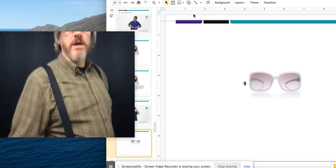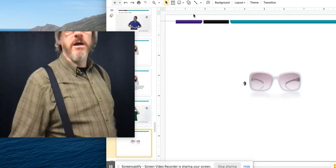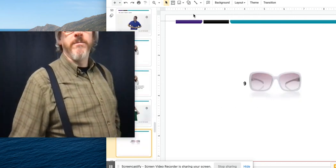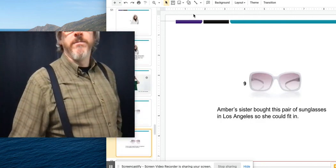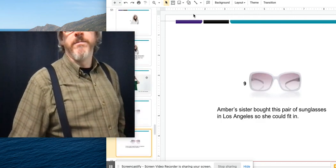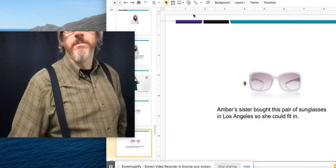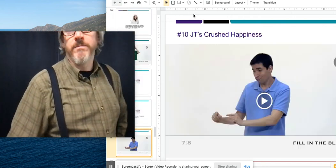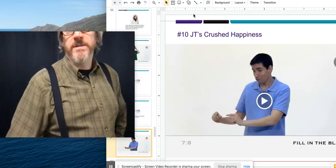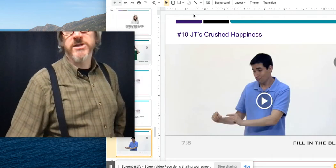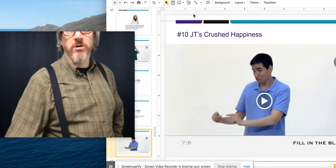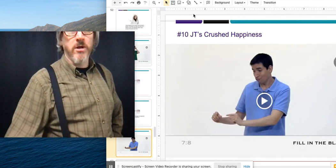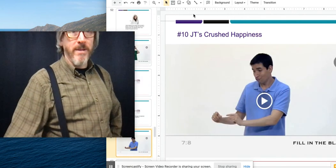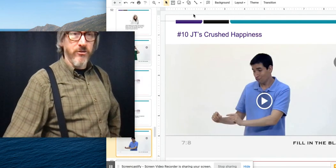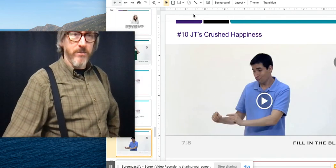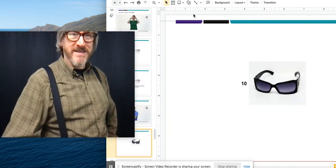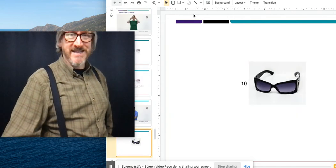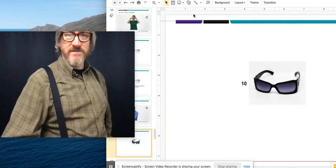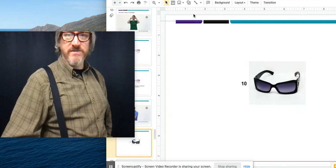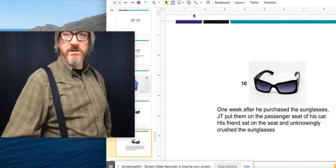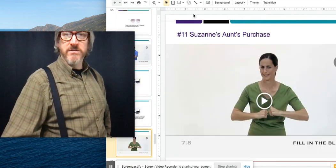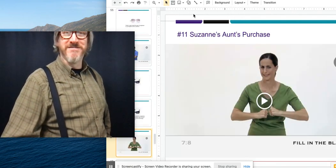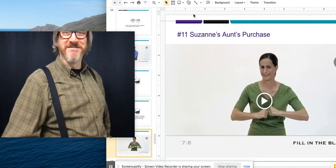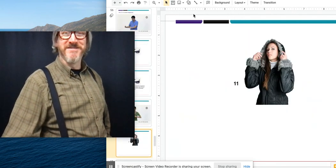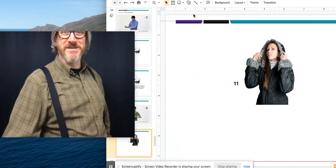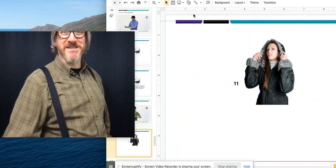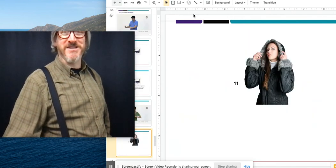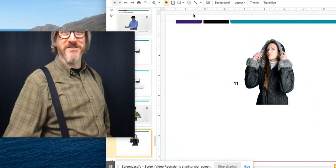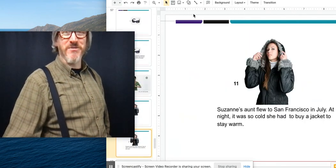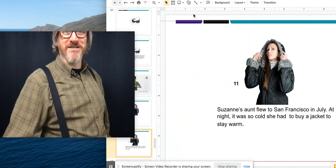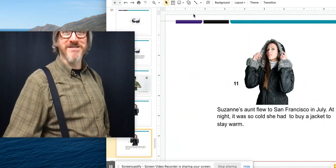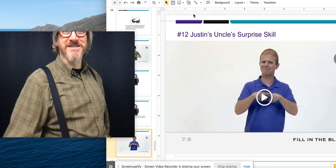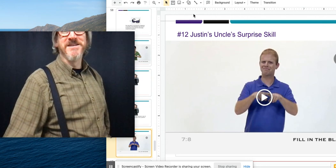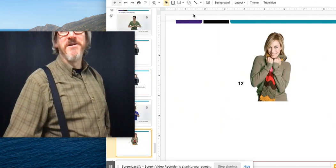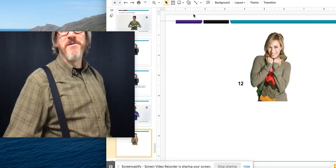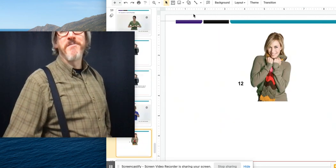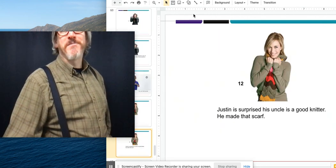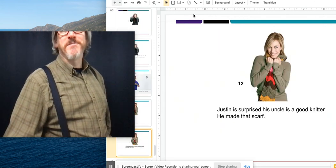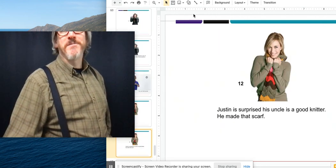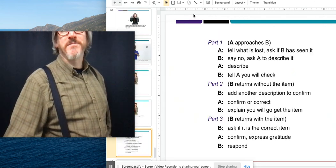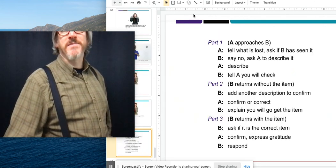Um, it's all about the possessives, possessive pronouns.